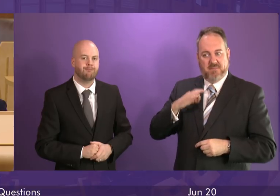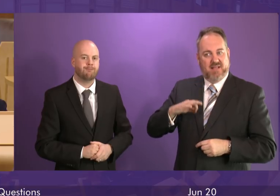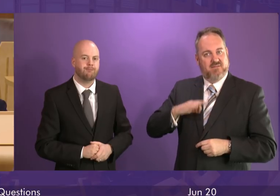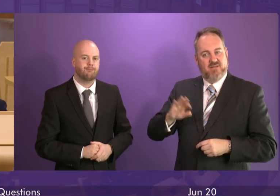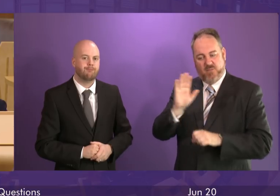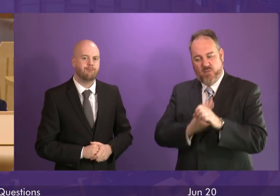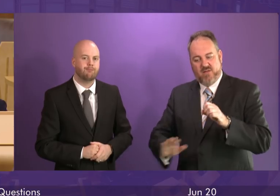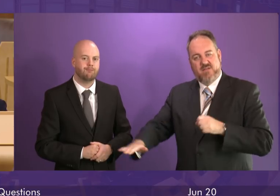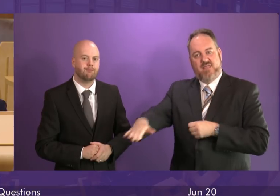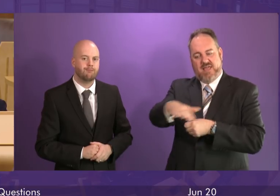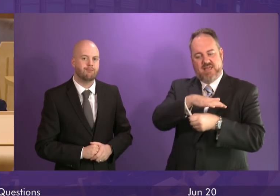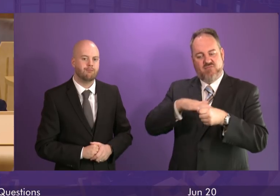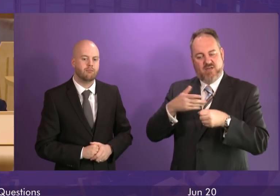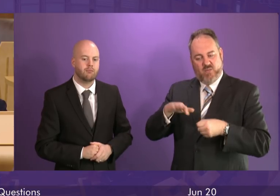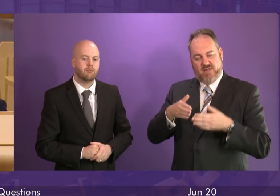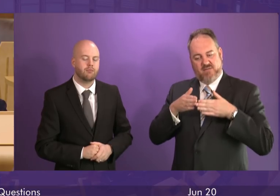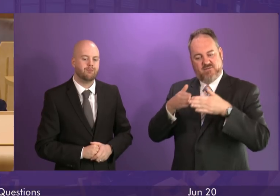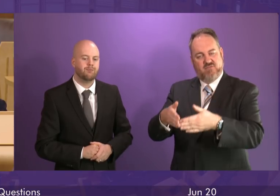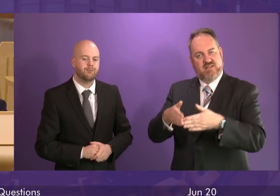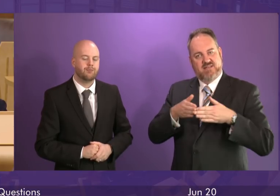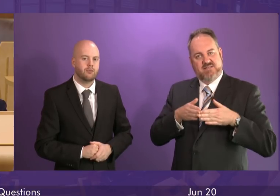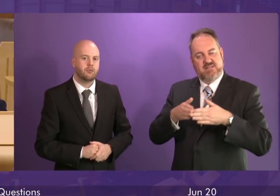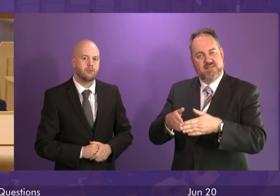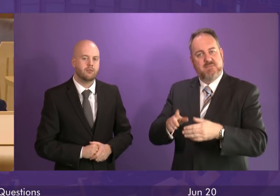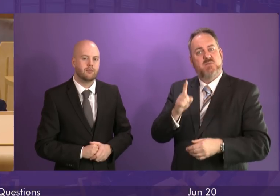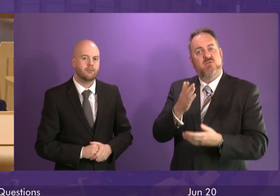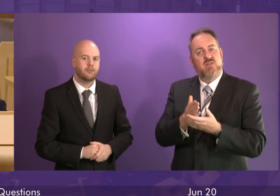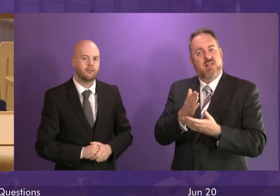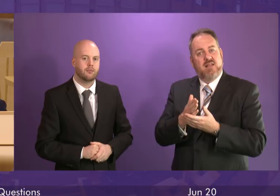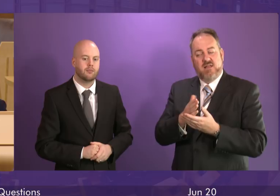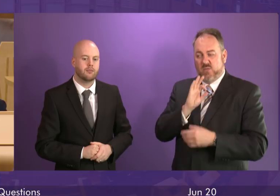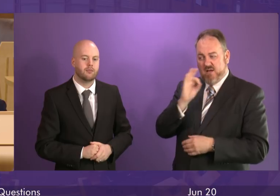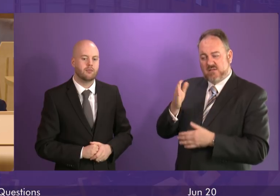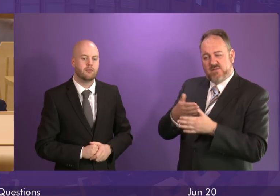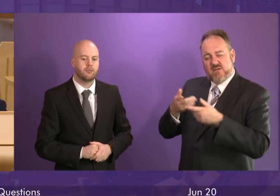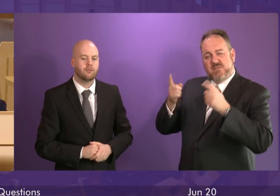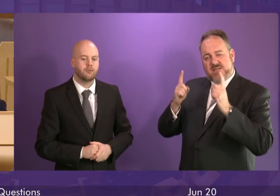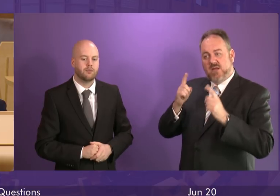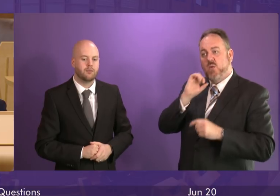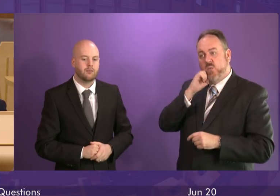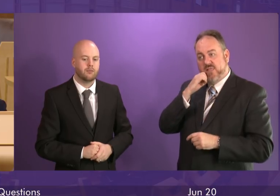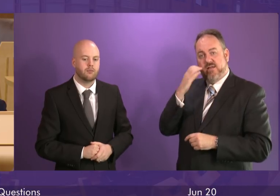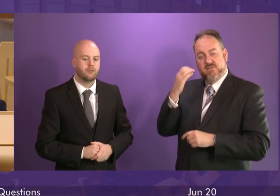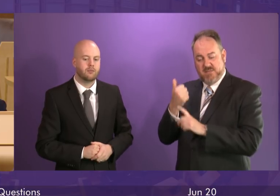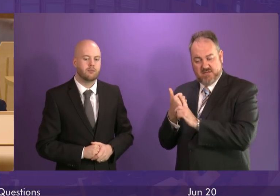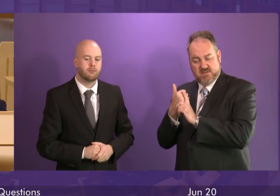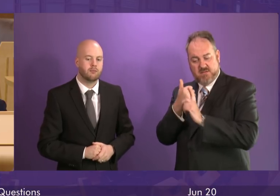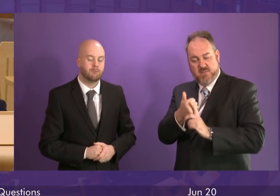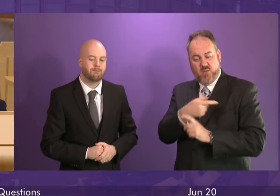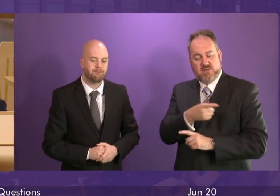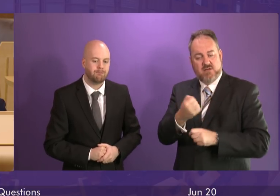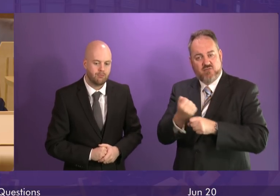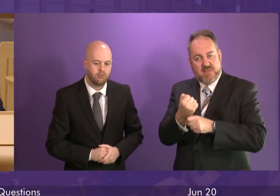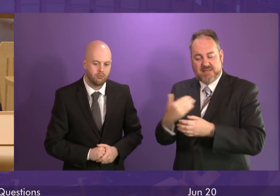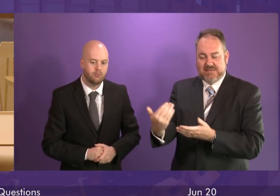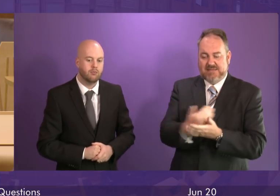and given that next year is the Scottish Government's year of coasts and waters, can the First Minister assure us that government support is available to help with these repairs